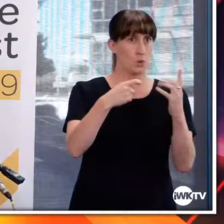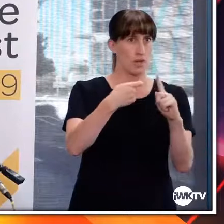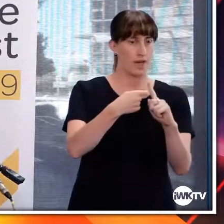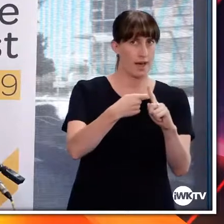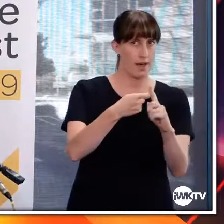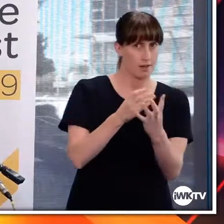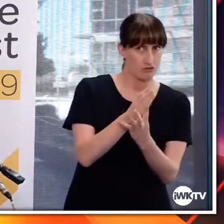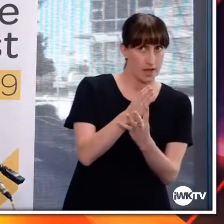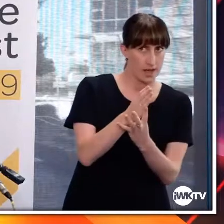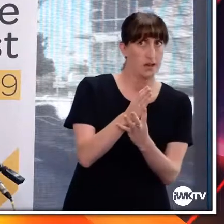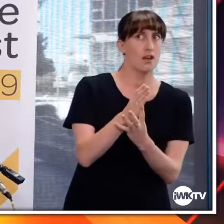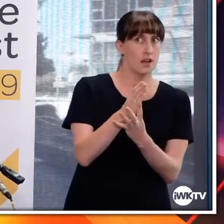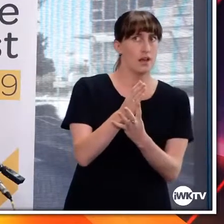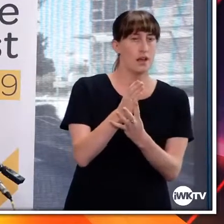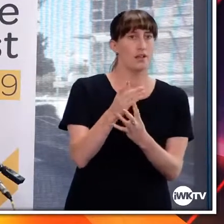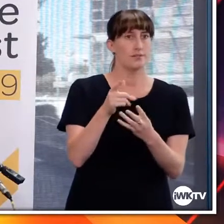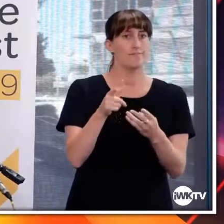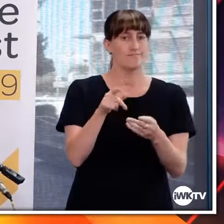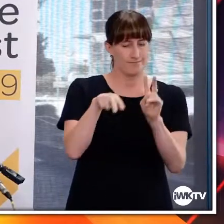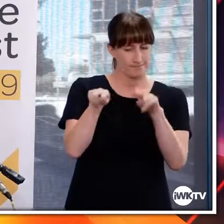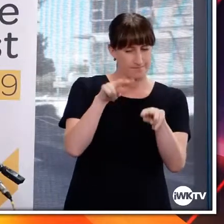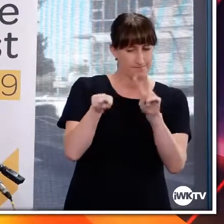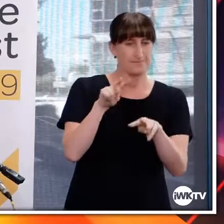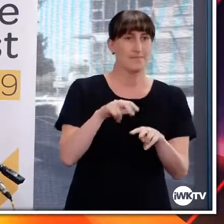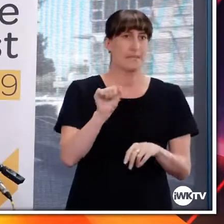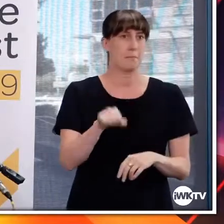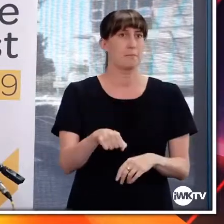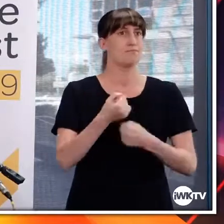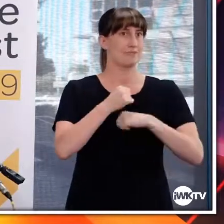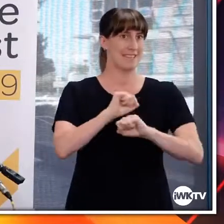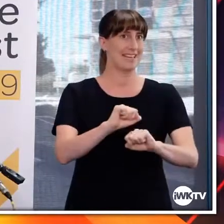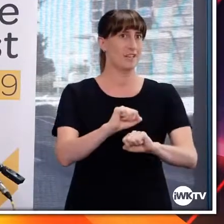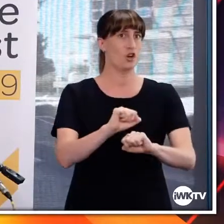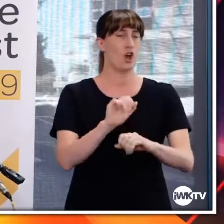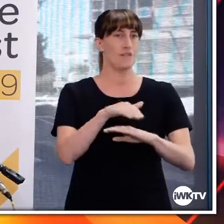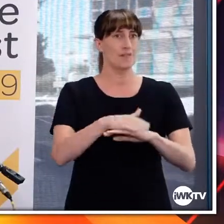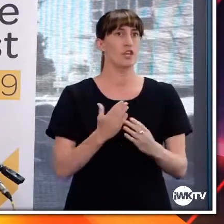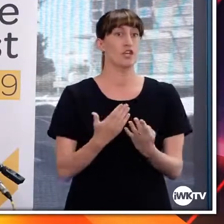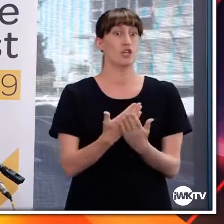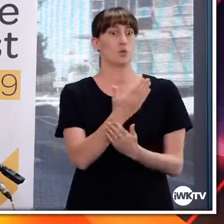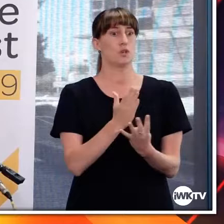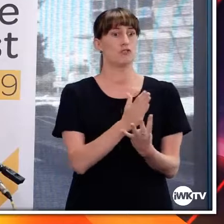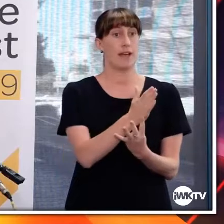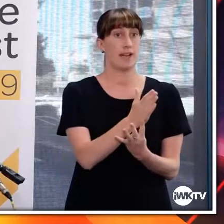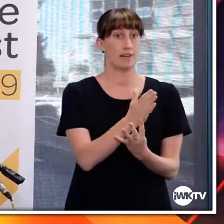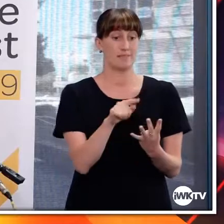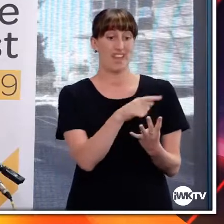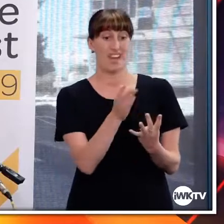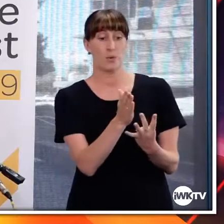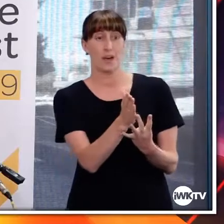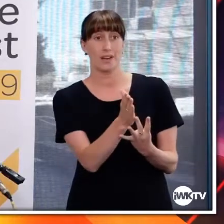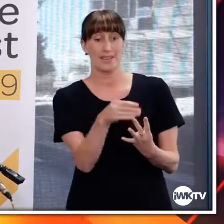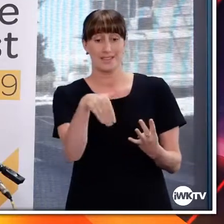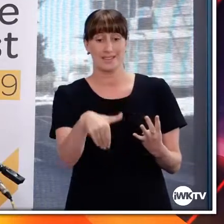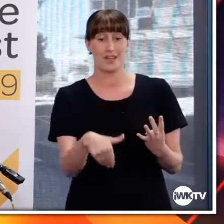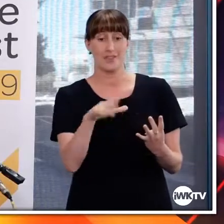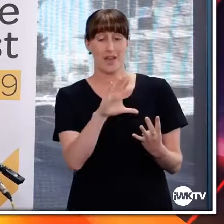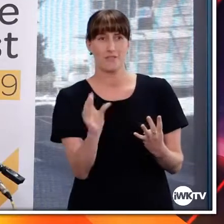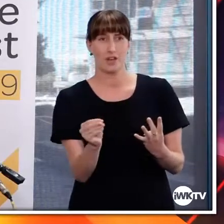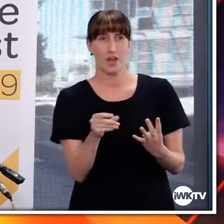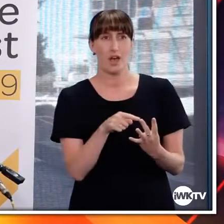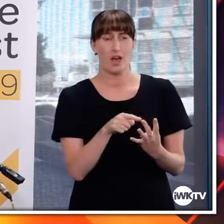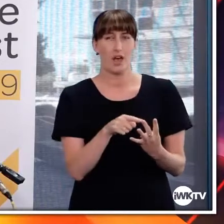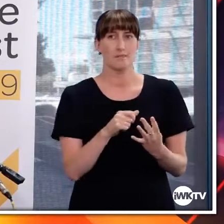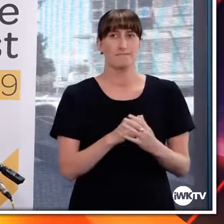be for a couple of the vaccines that have looked at this, that the South African, the variant first found in South Africa, does have a reduced